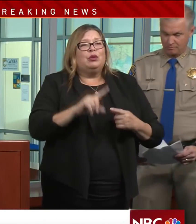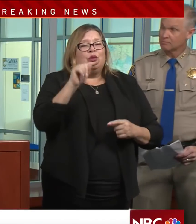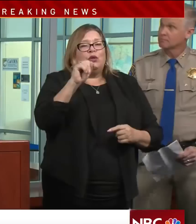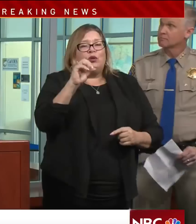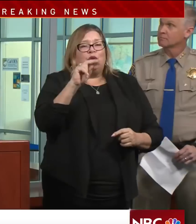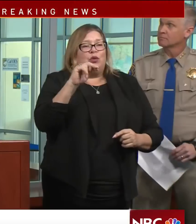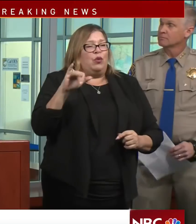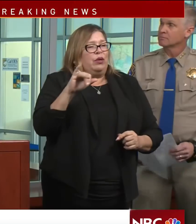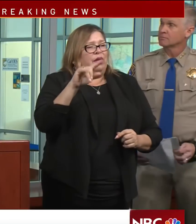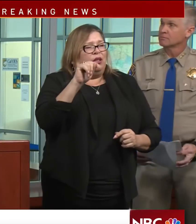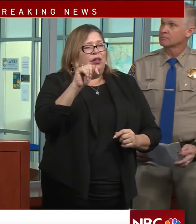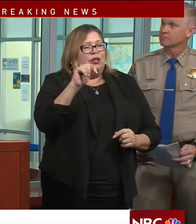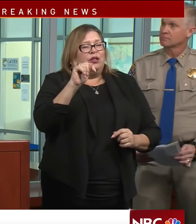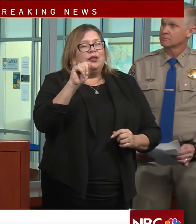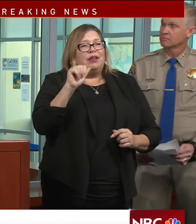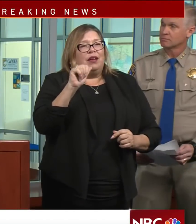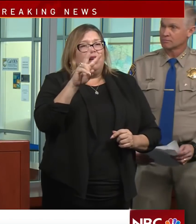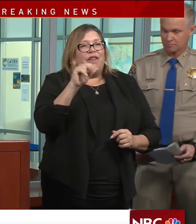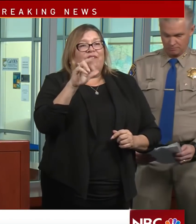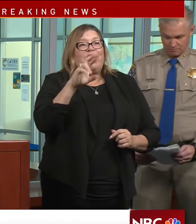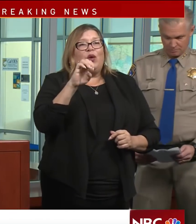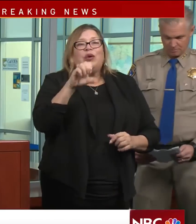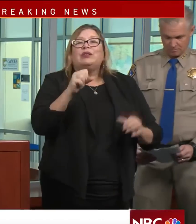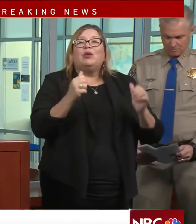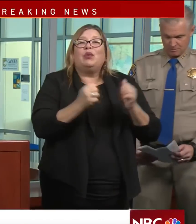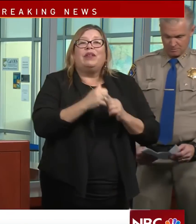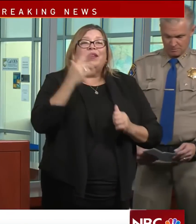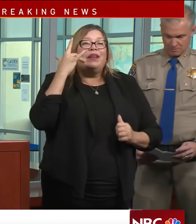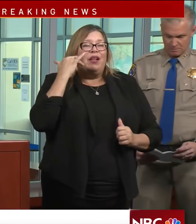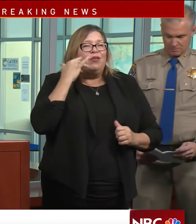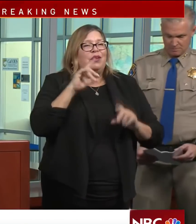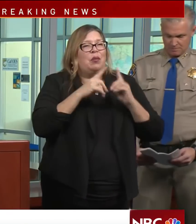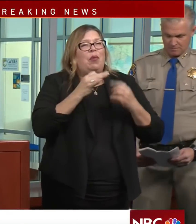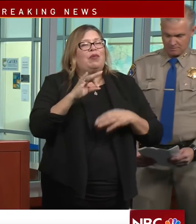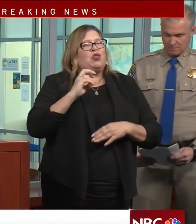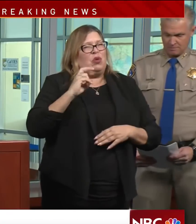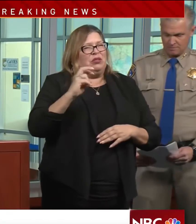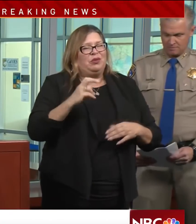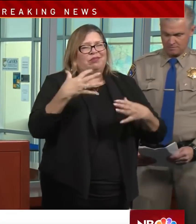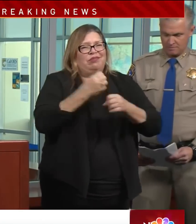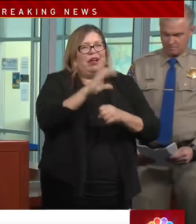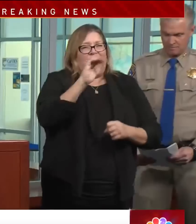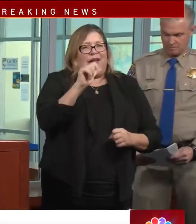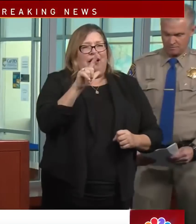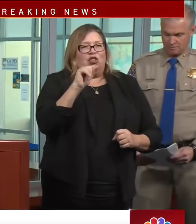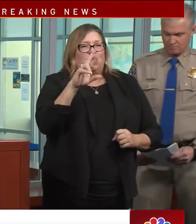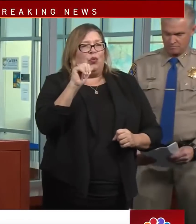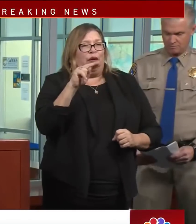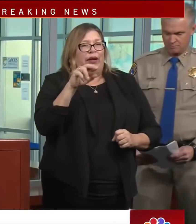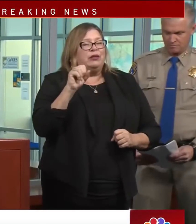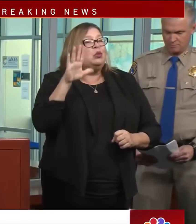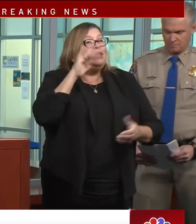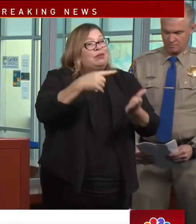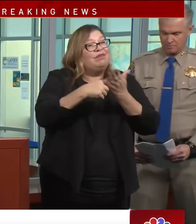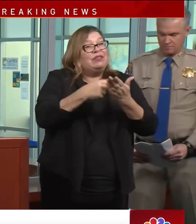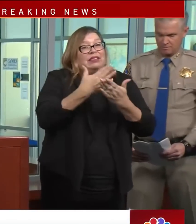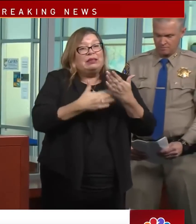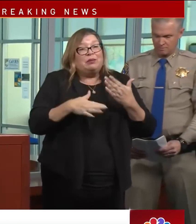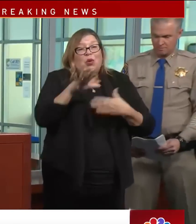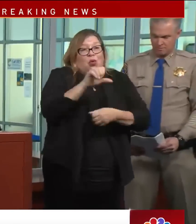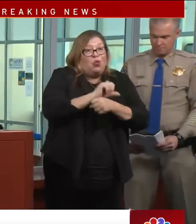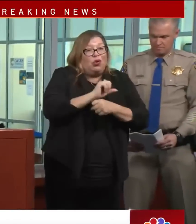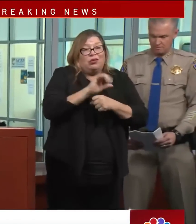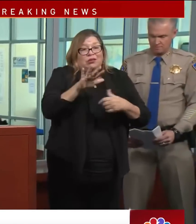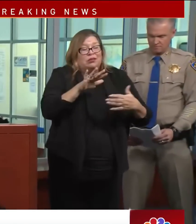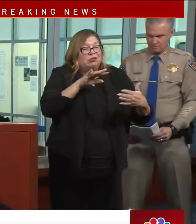Traveris, who is with the California Department of Transportation, Caltrans. And he's going to talk to you a little bit about some of the work and assessments that